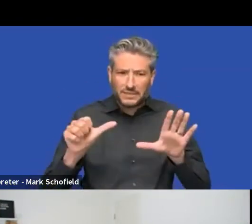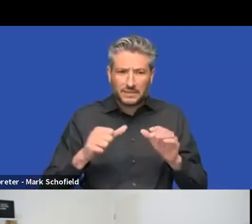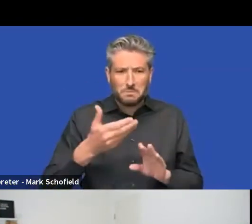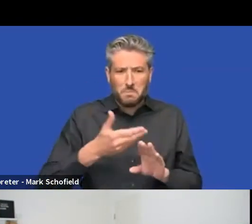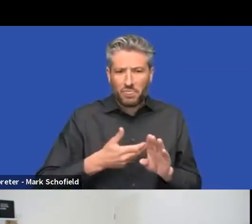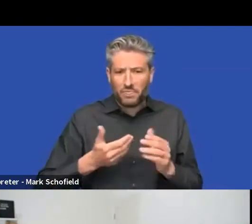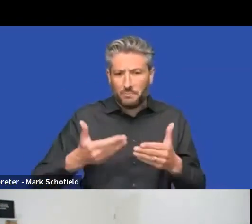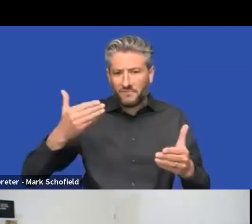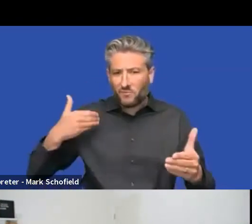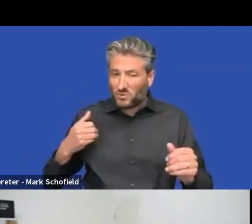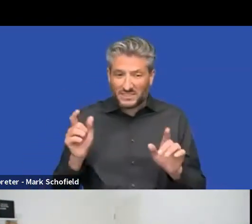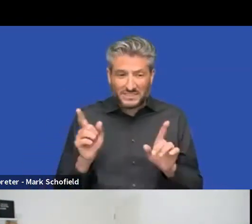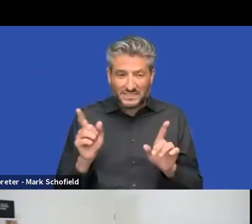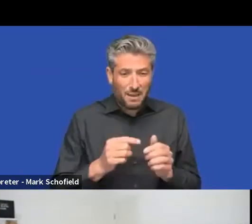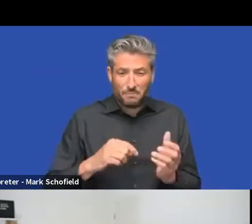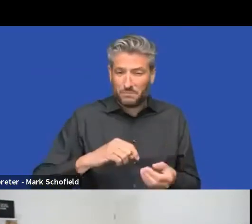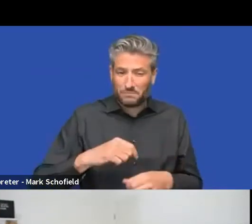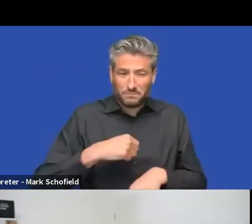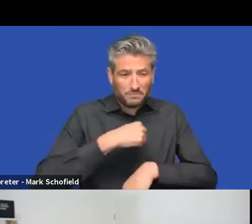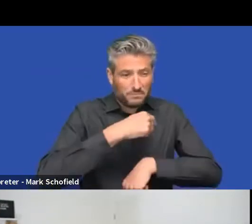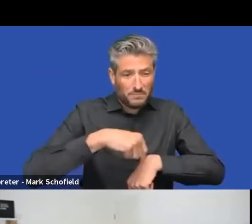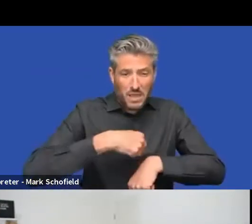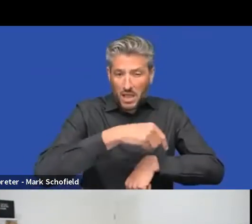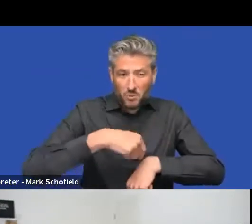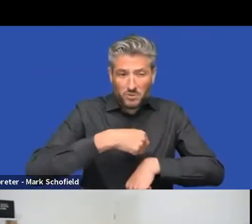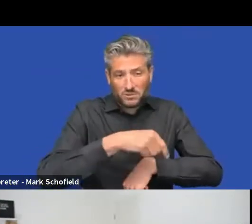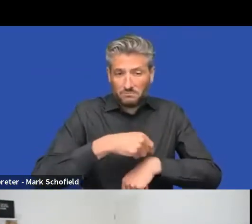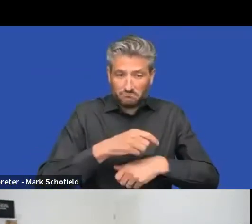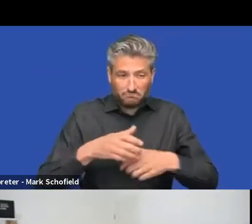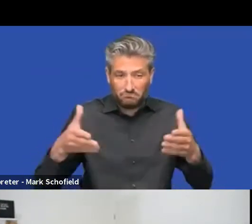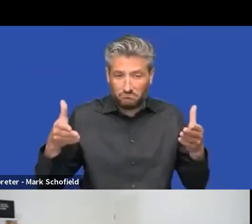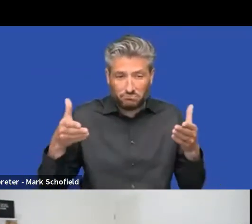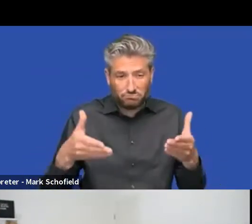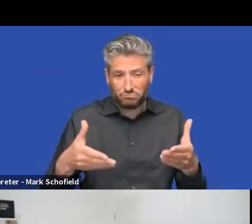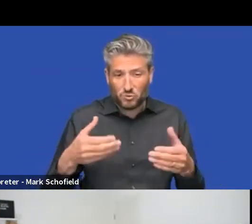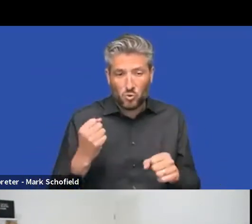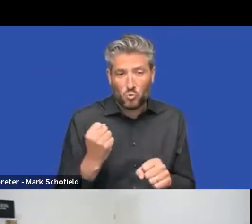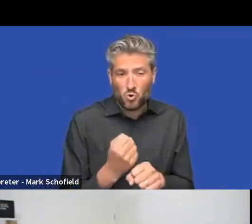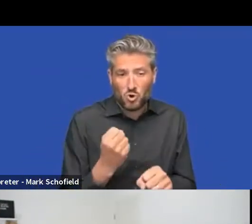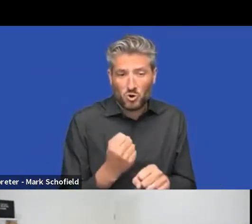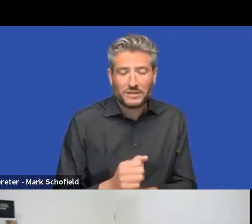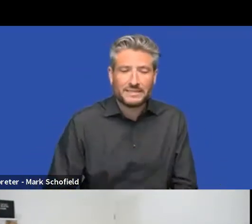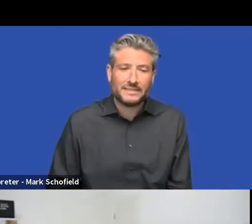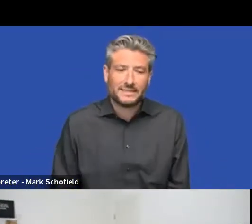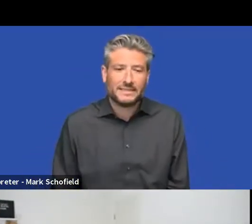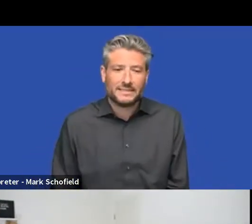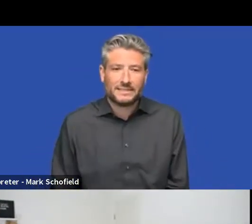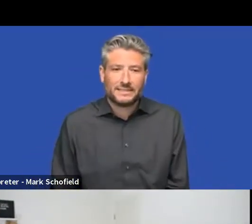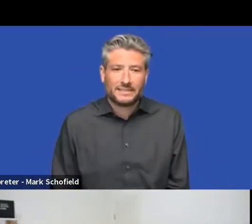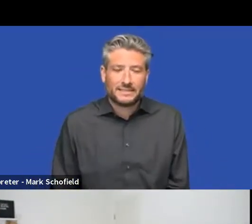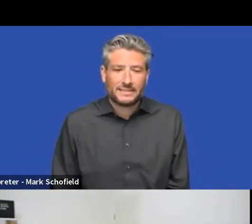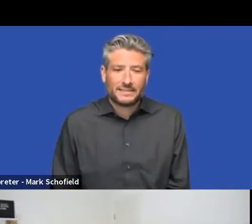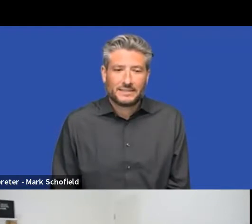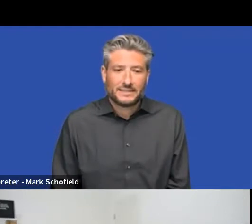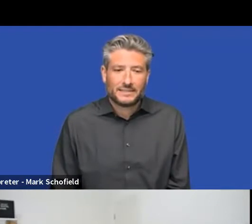people. Uh, so like, it's like, it's not like a V8 will, will just be still and nothing will happen to it. I think, uh,